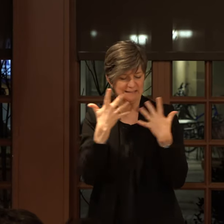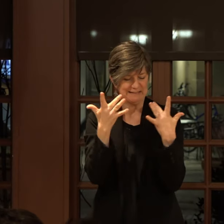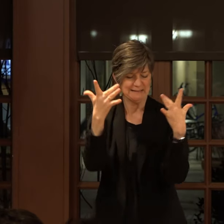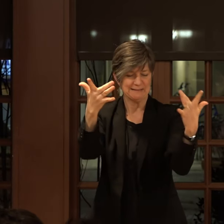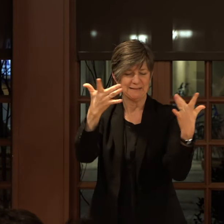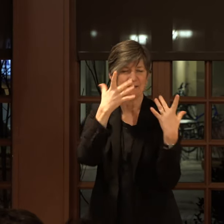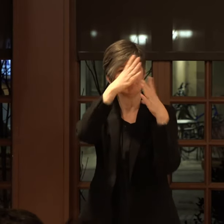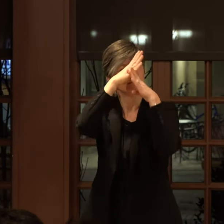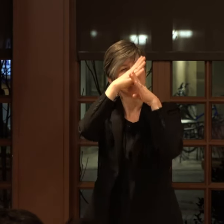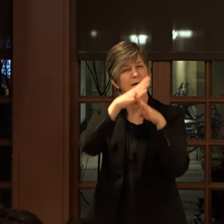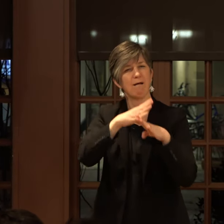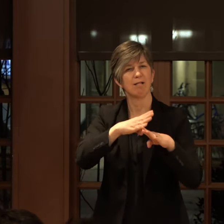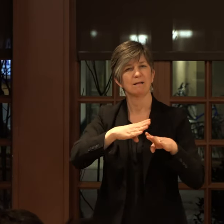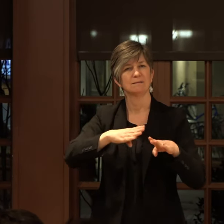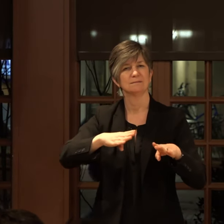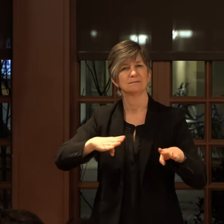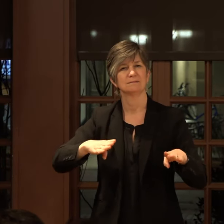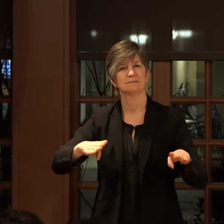a sound.